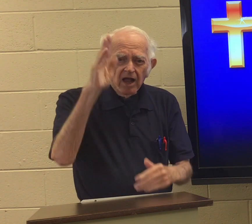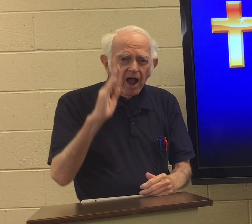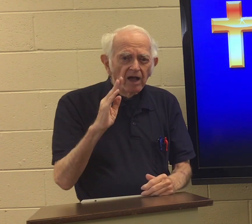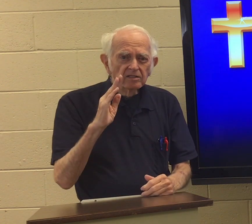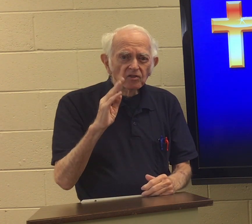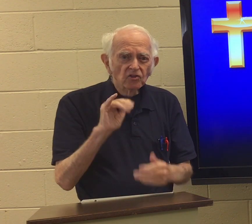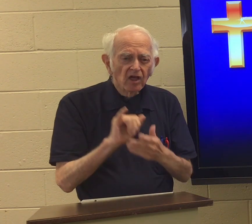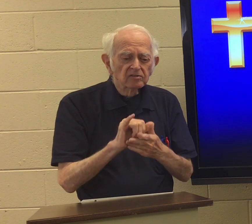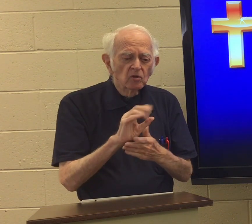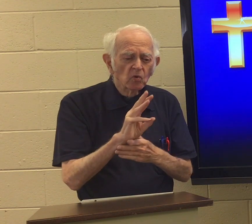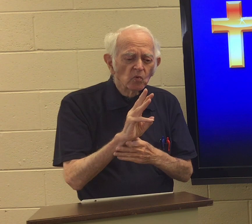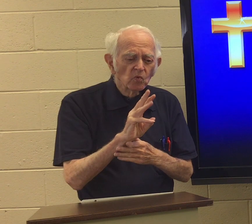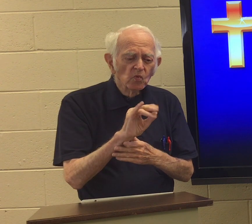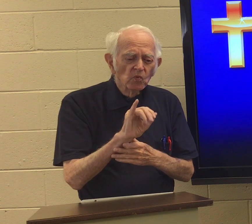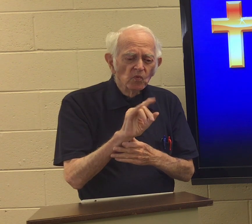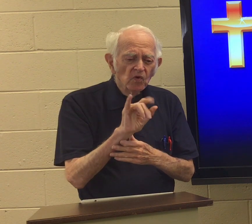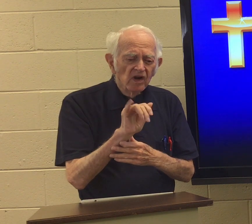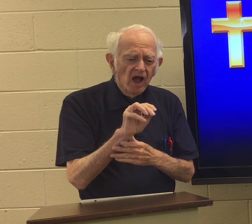But we thank God that William Tyndale,